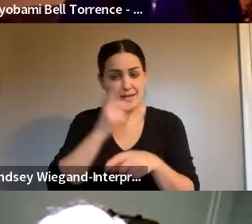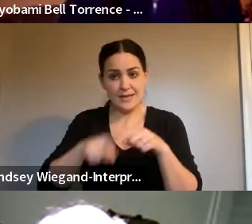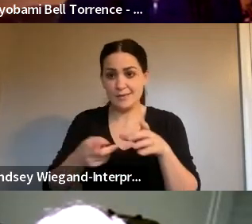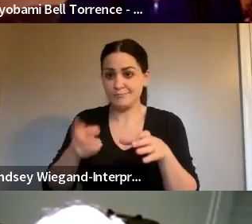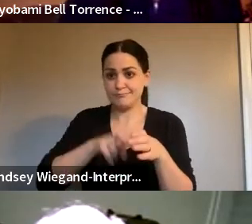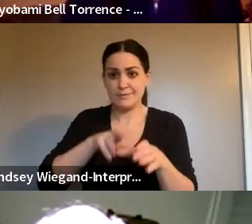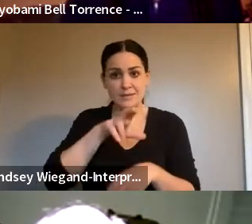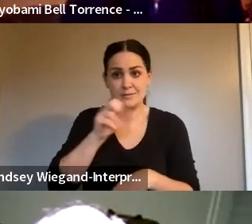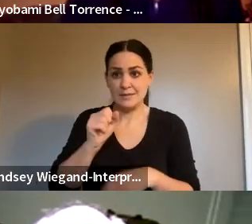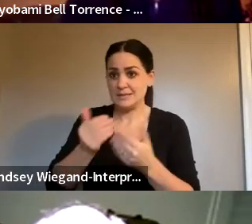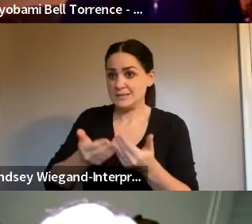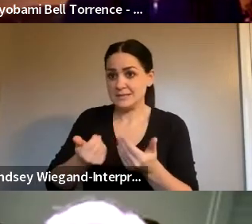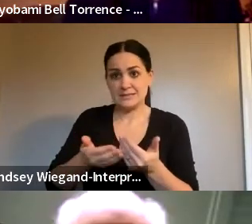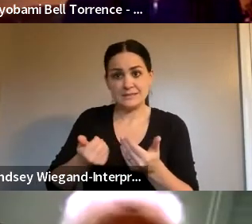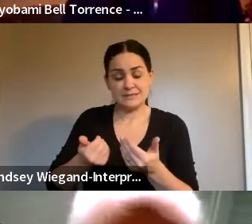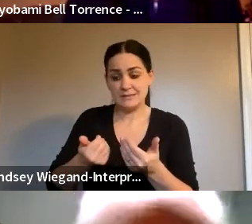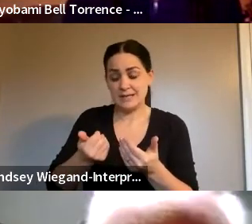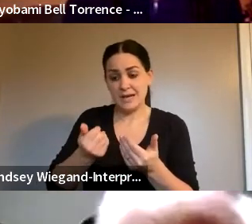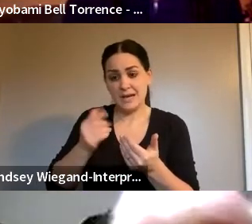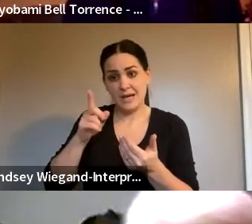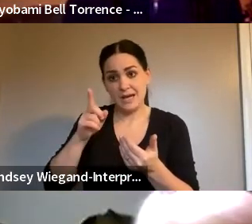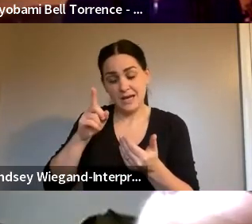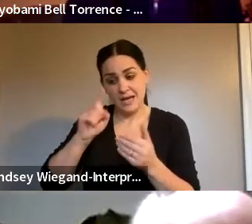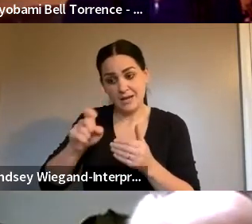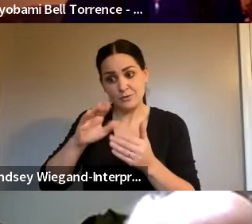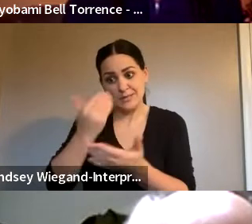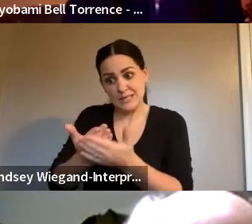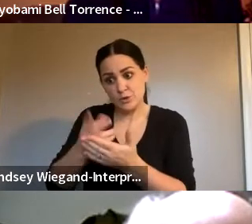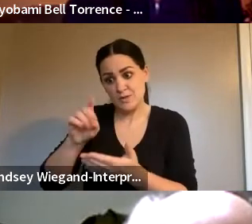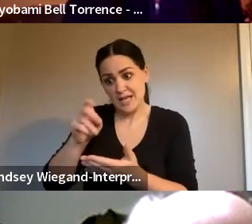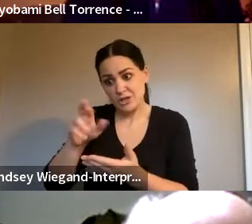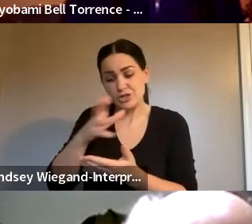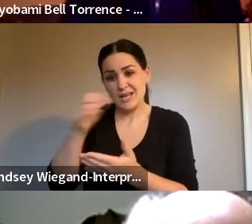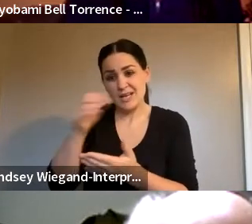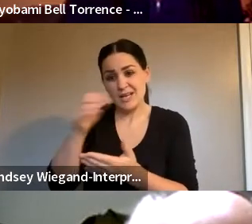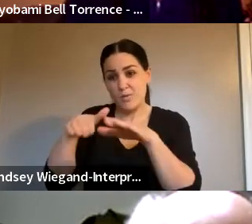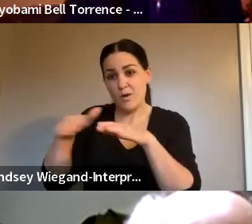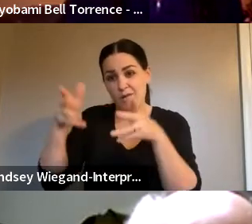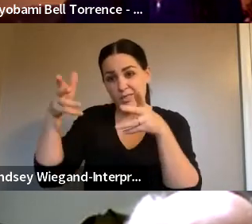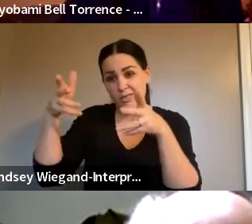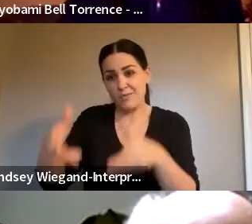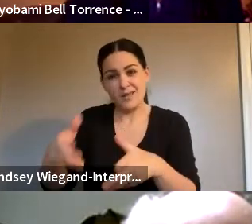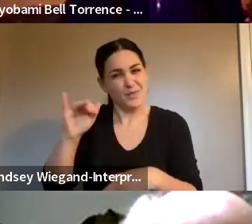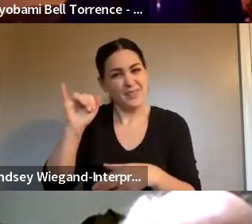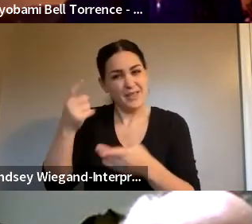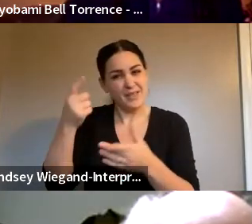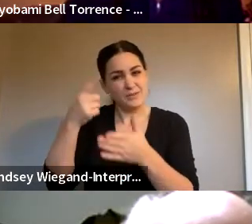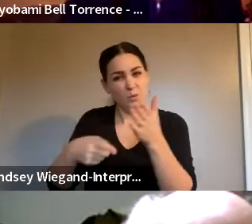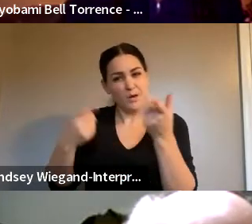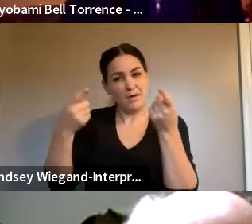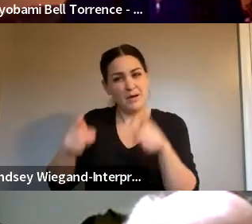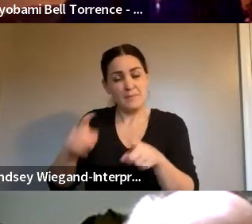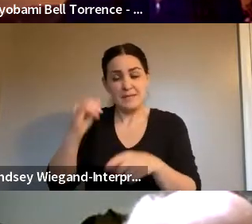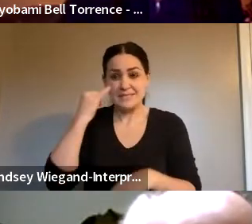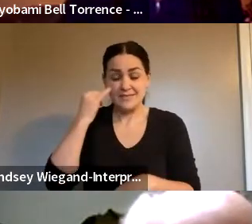I'm getting a Dexter and then walking the rest of the way. So that's what happens with the people when when the buses pull up